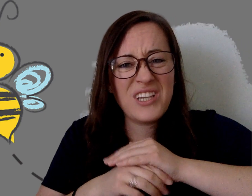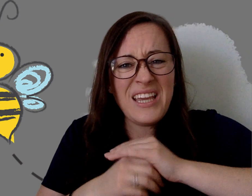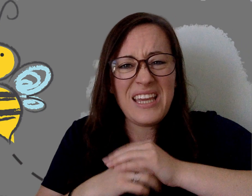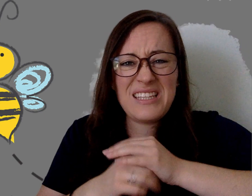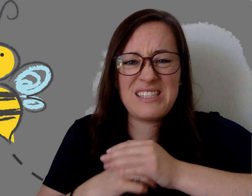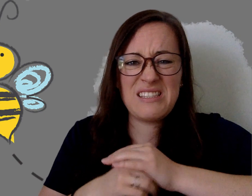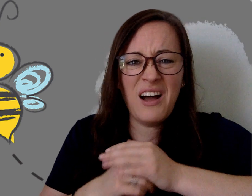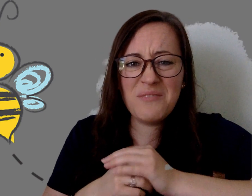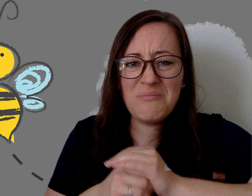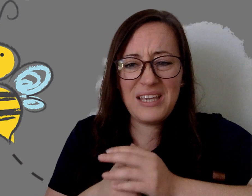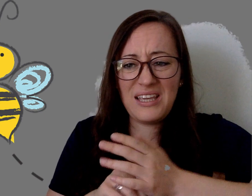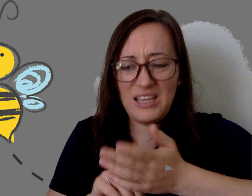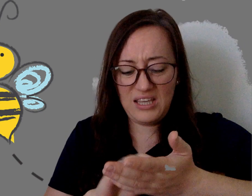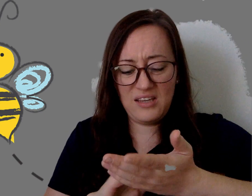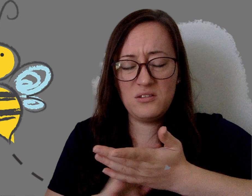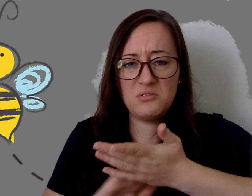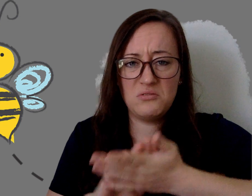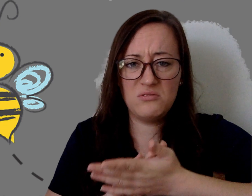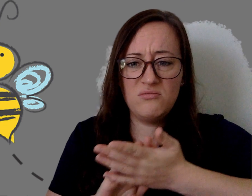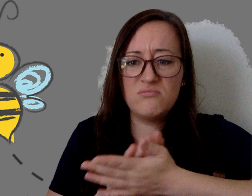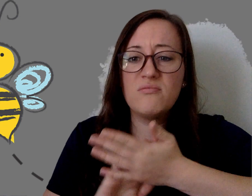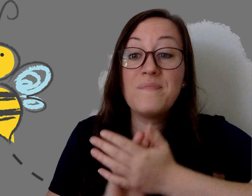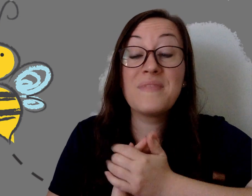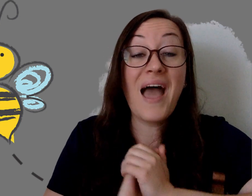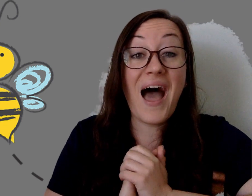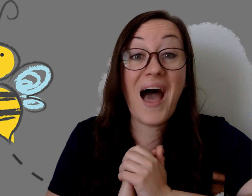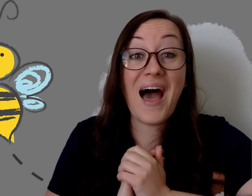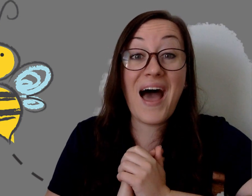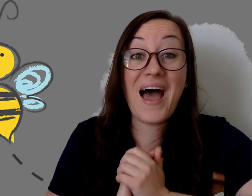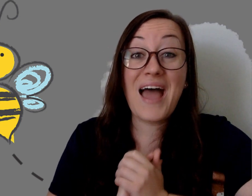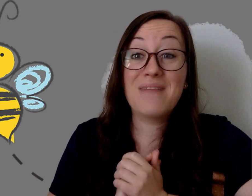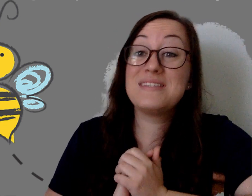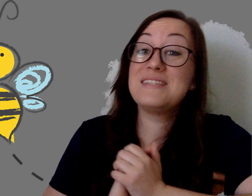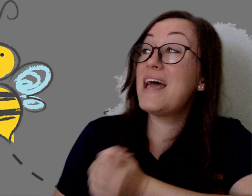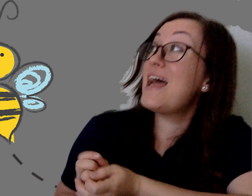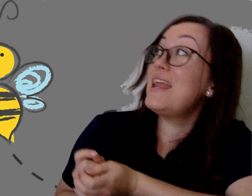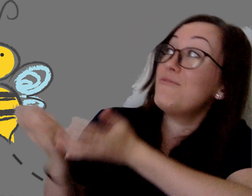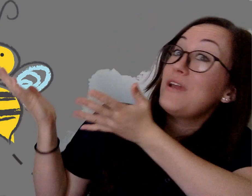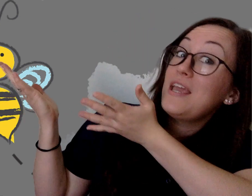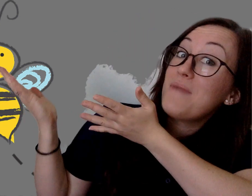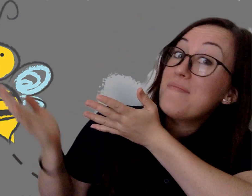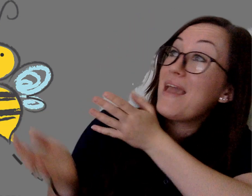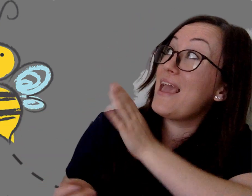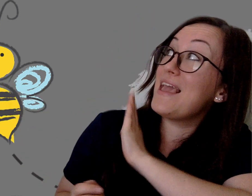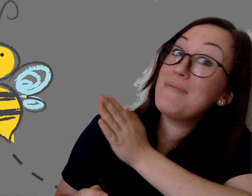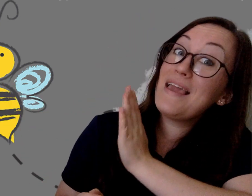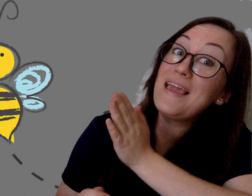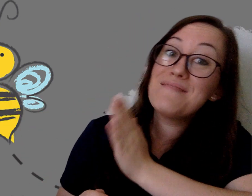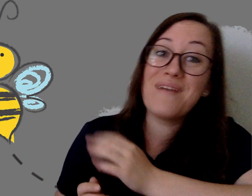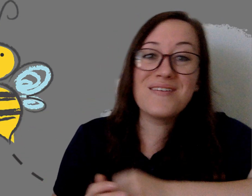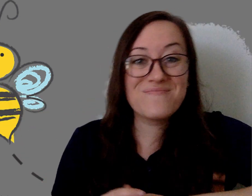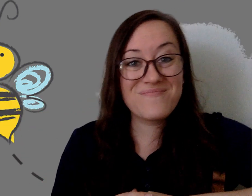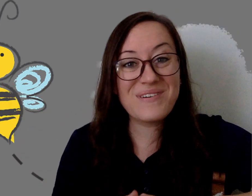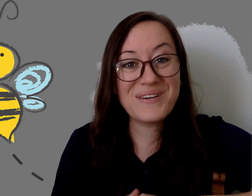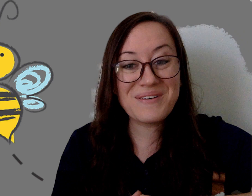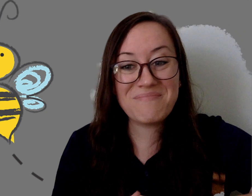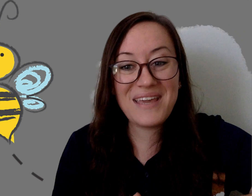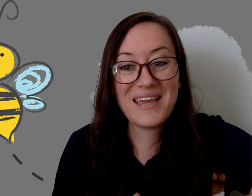I'm setting free my baby bumblebee